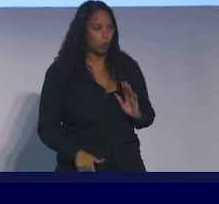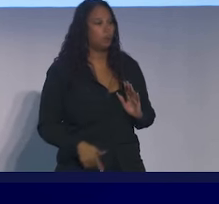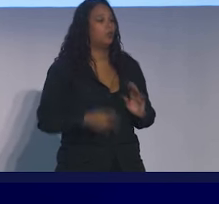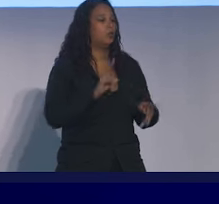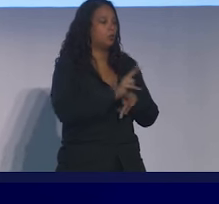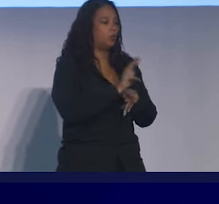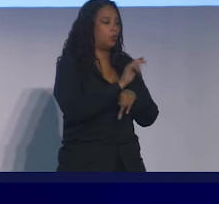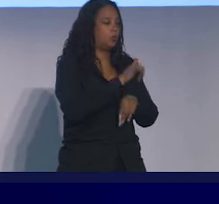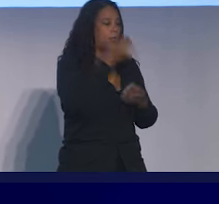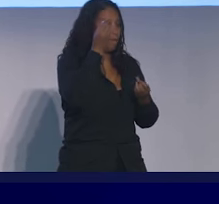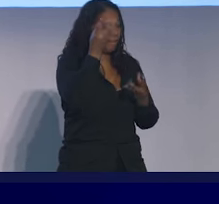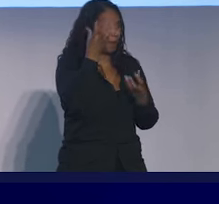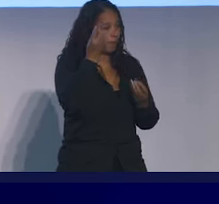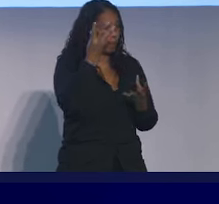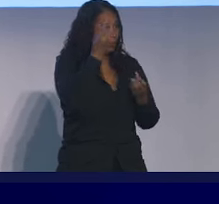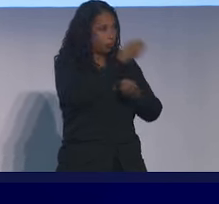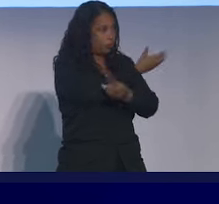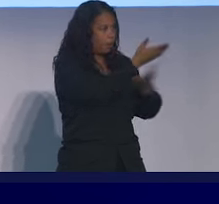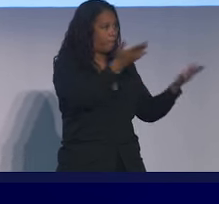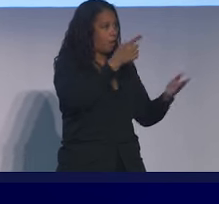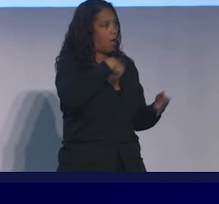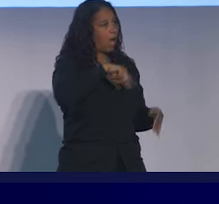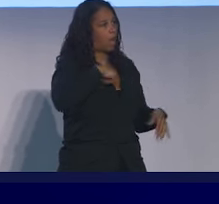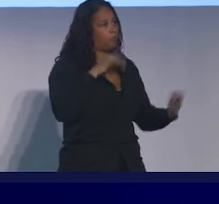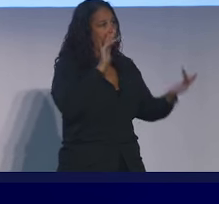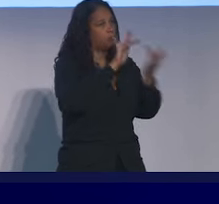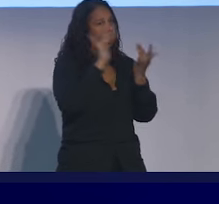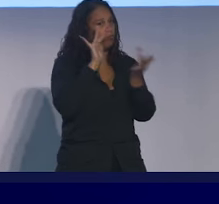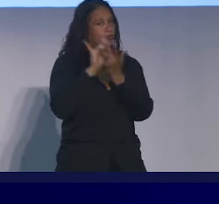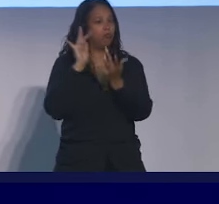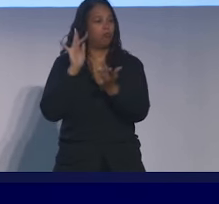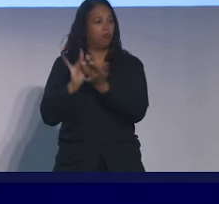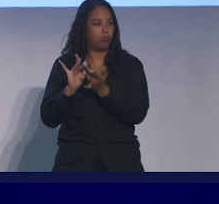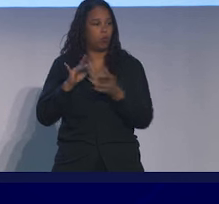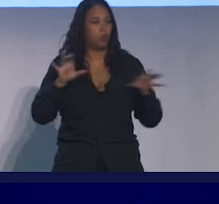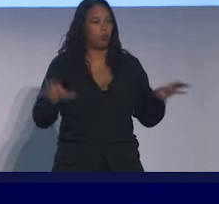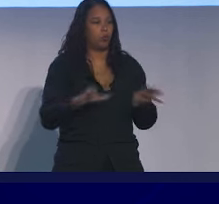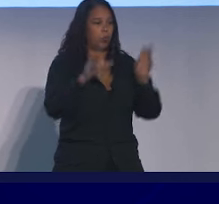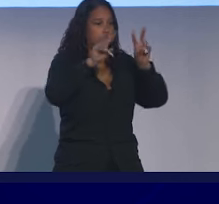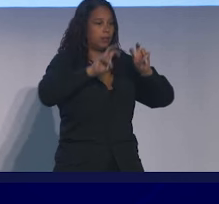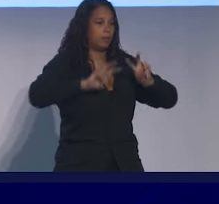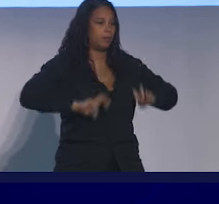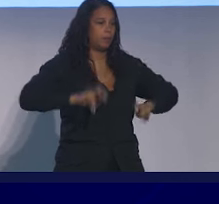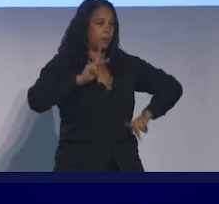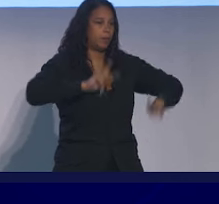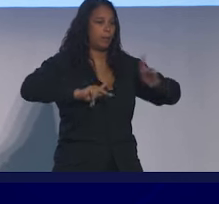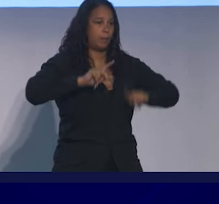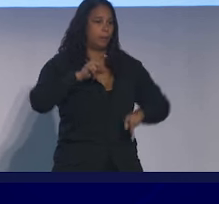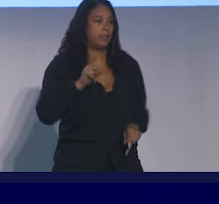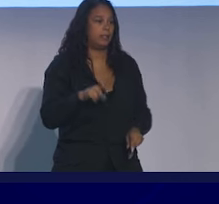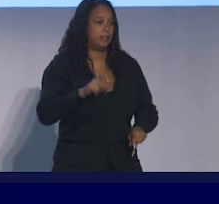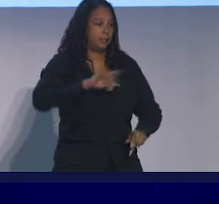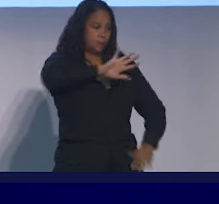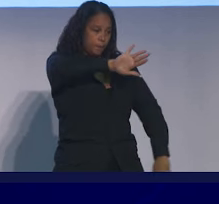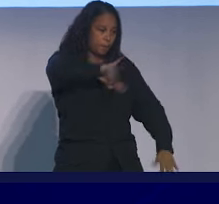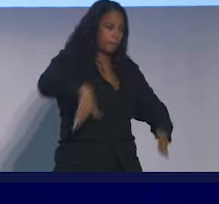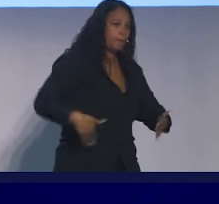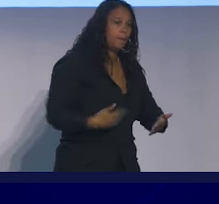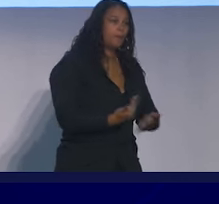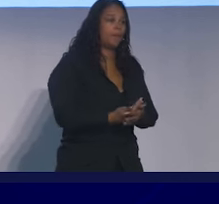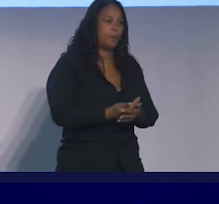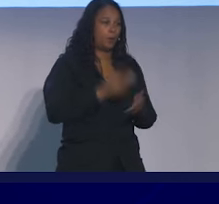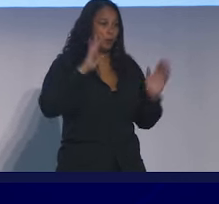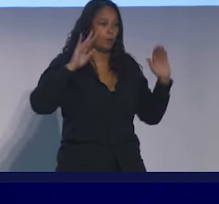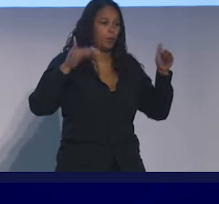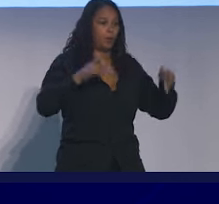the data to inform our outreach and our onboarding, do assessments of people's needs holistically where we privilege their social needs